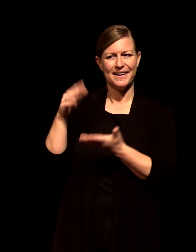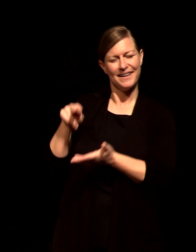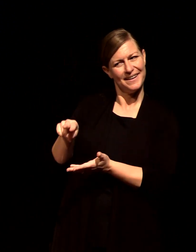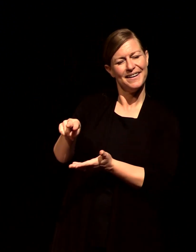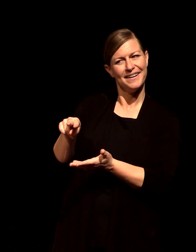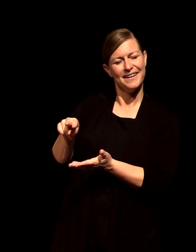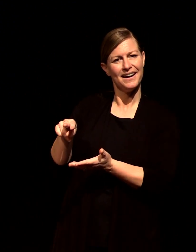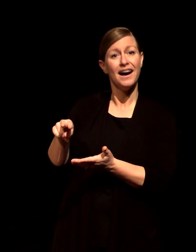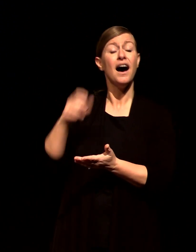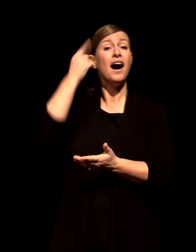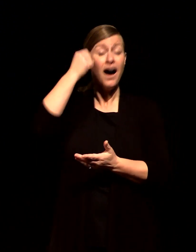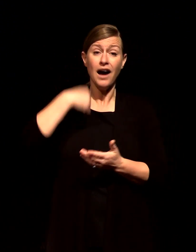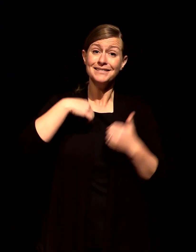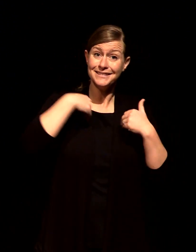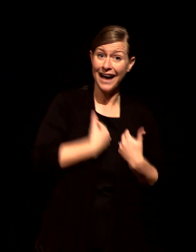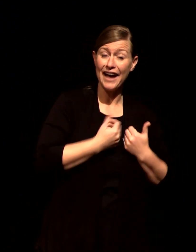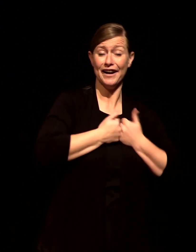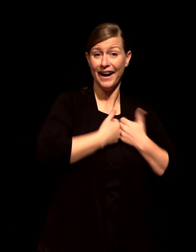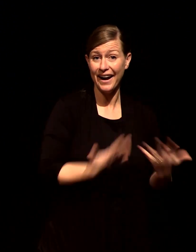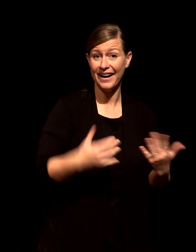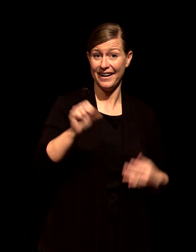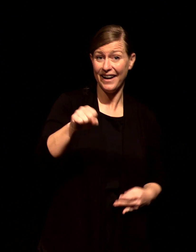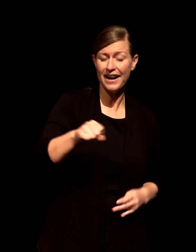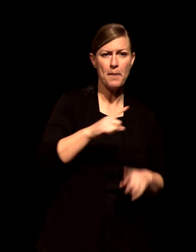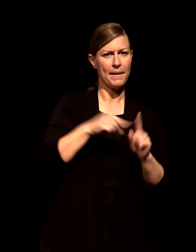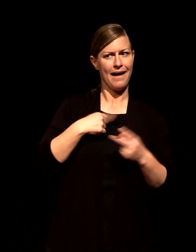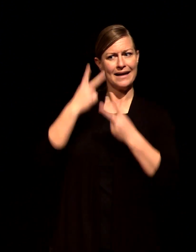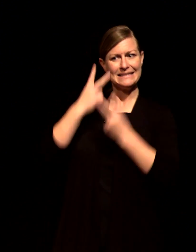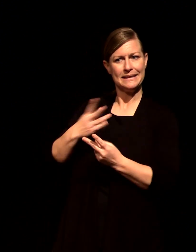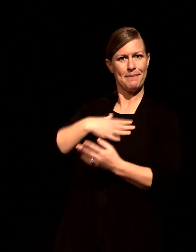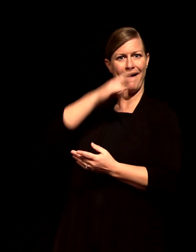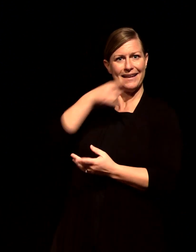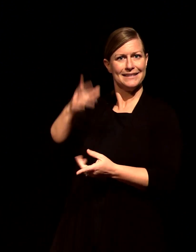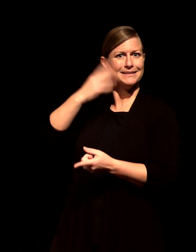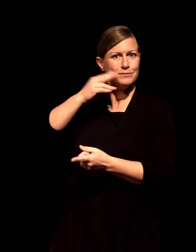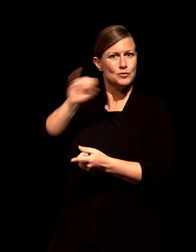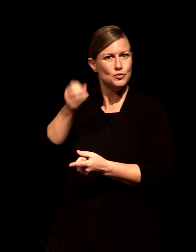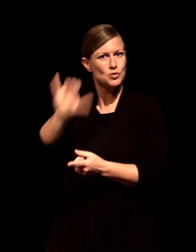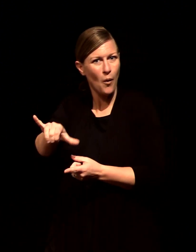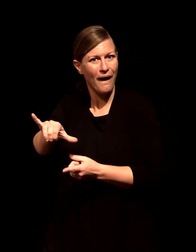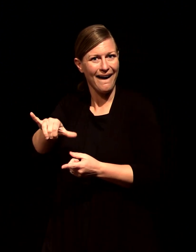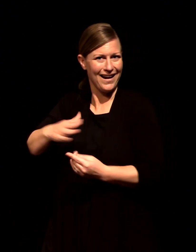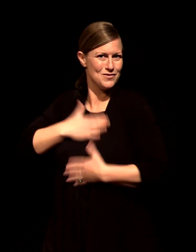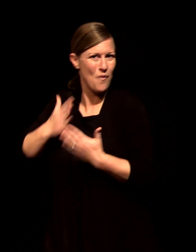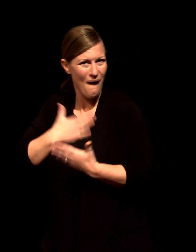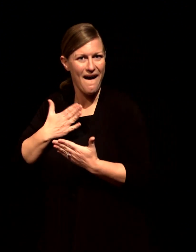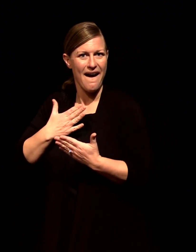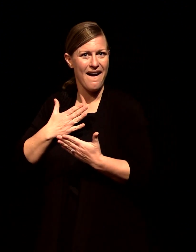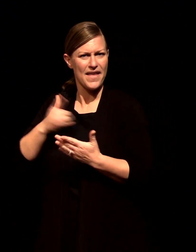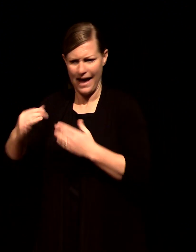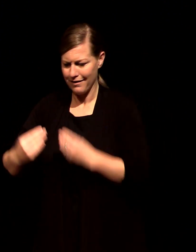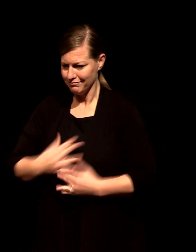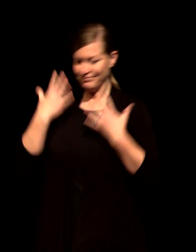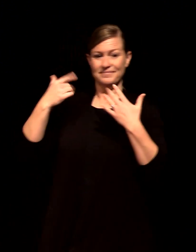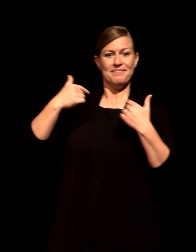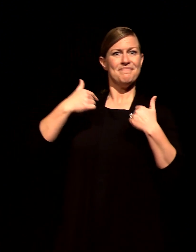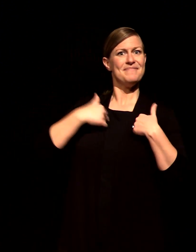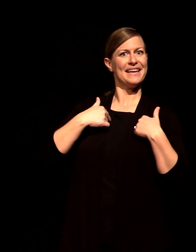kids are filled with joy I am filled with joy as well and the sacrifice then becomes worth it because the joy